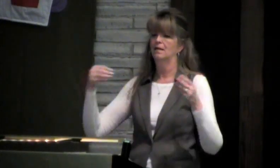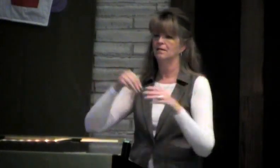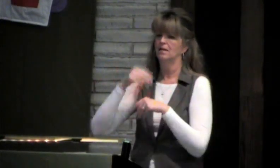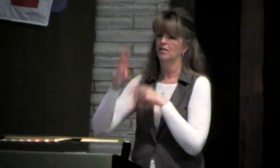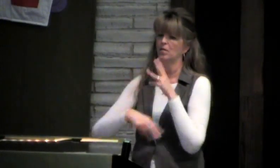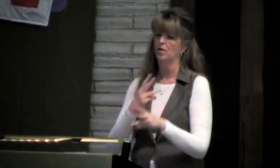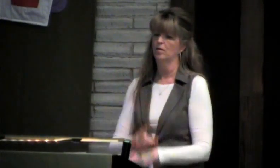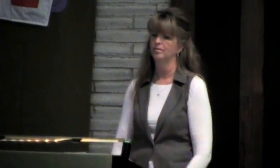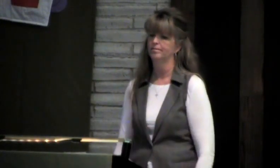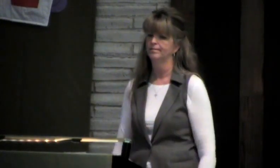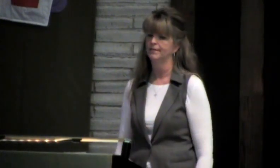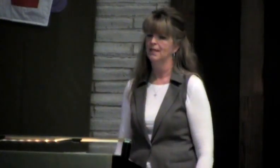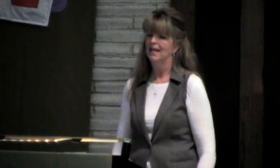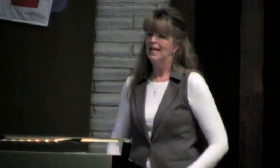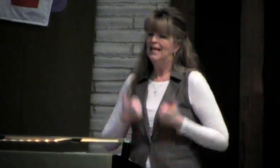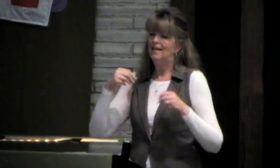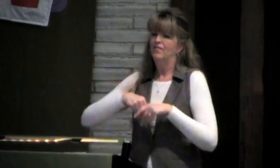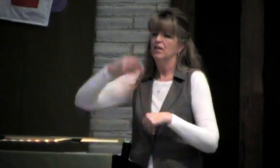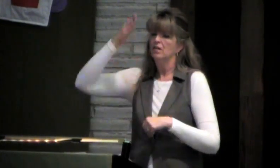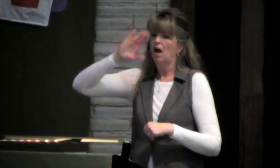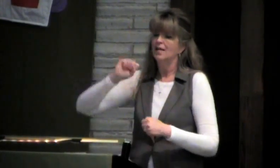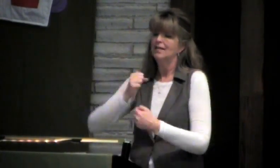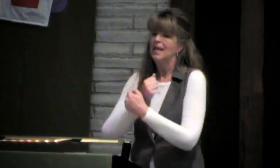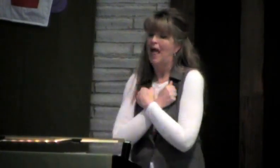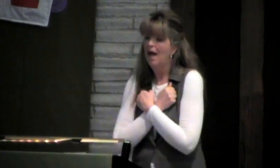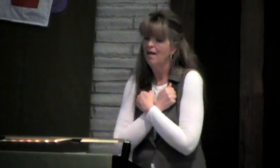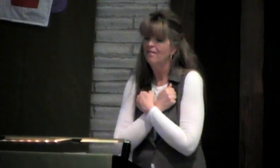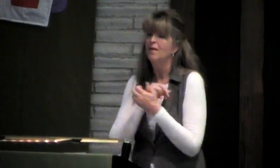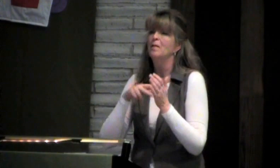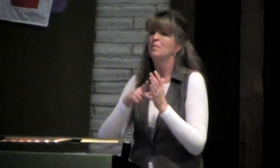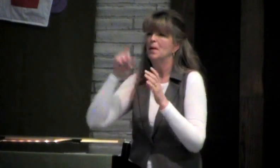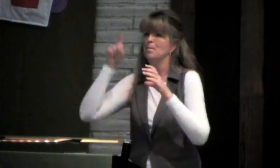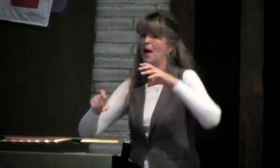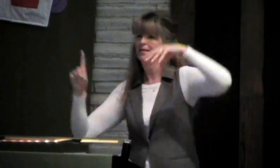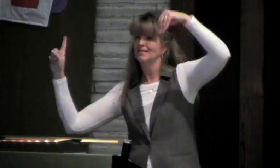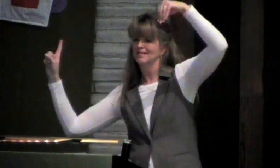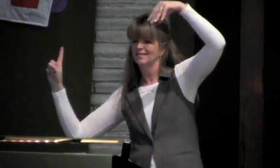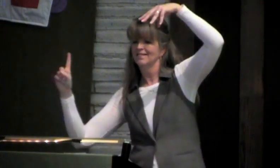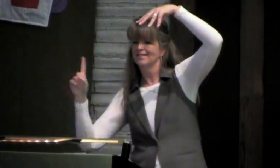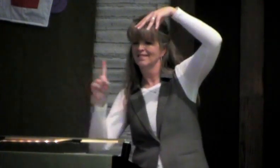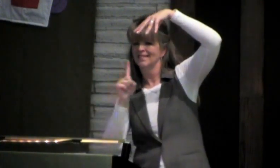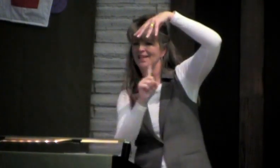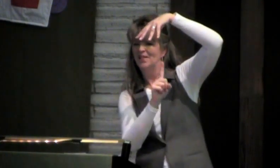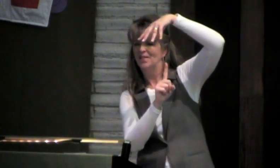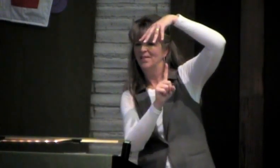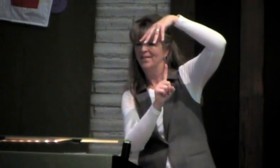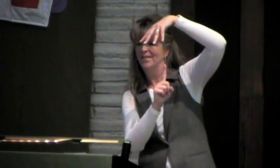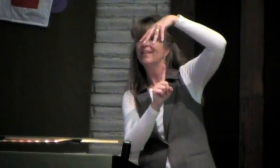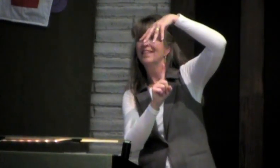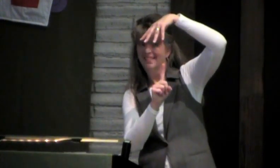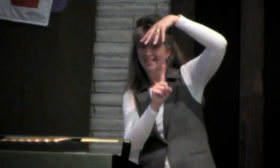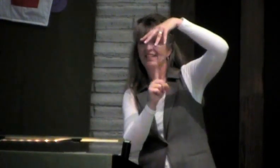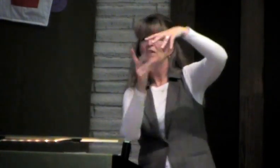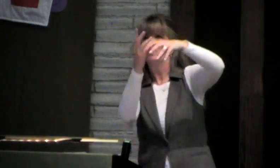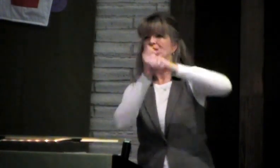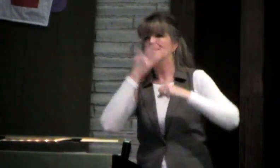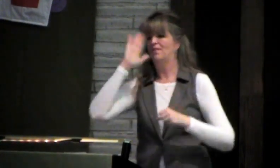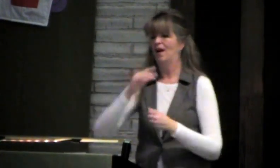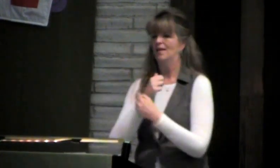many of the ugly things in the world. God's love means that we must submit to that